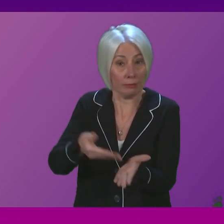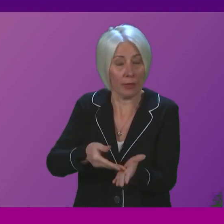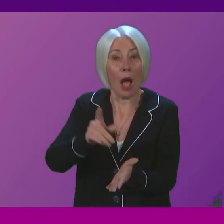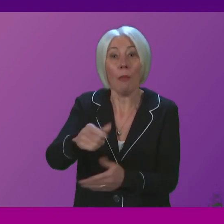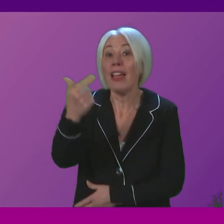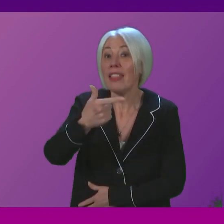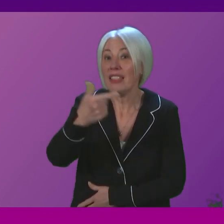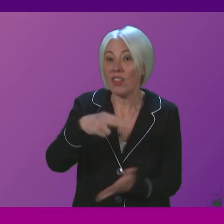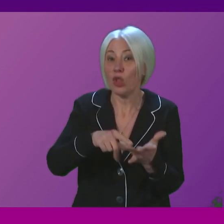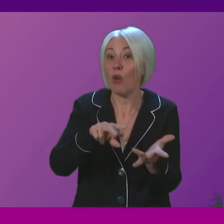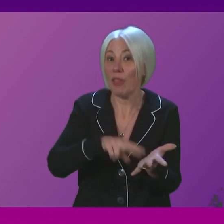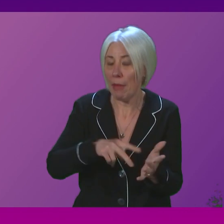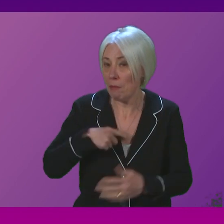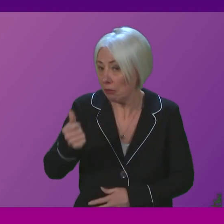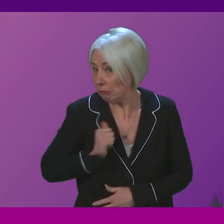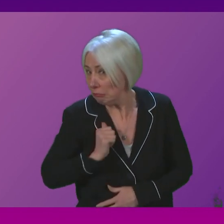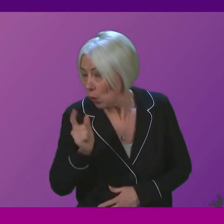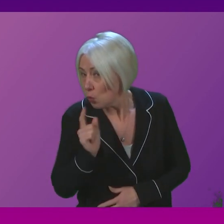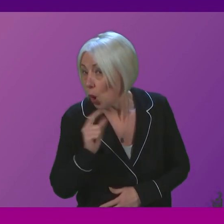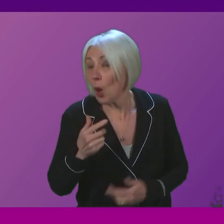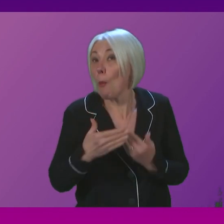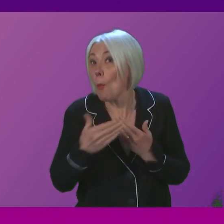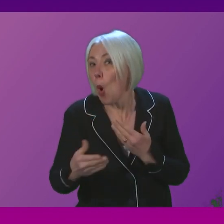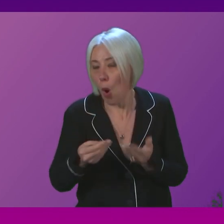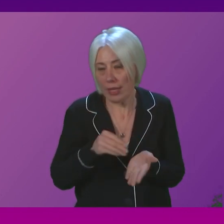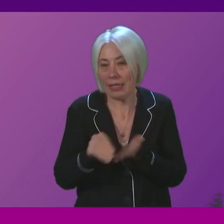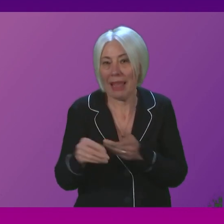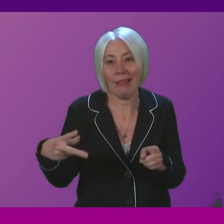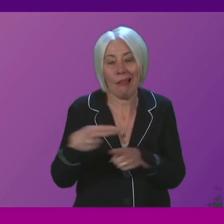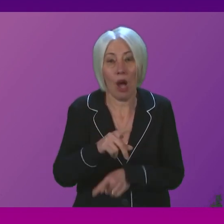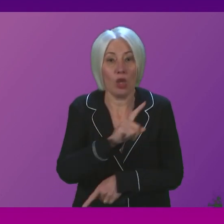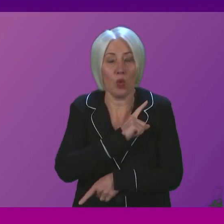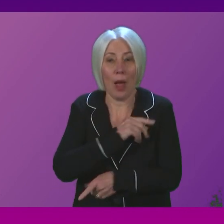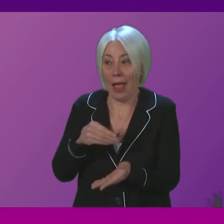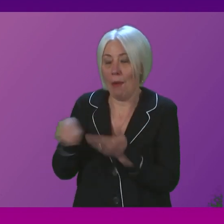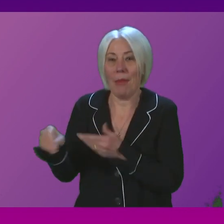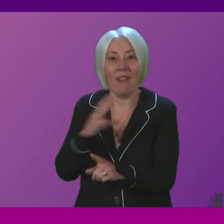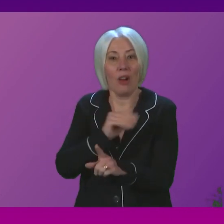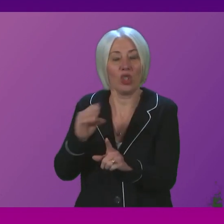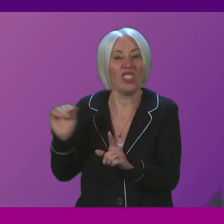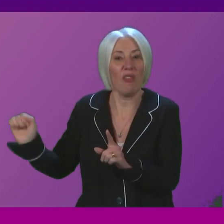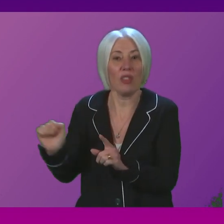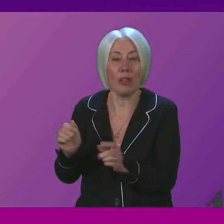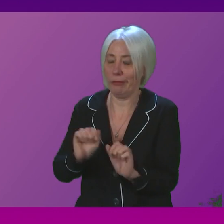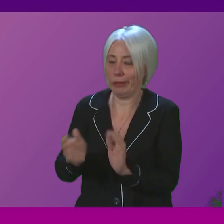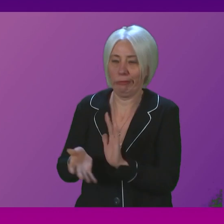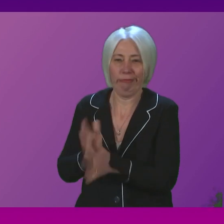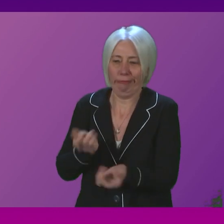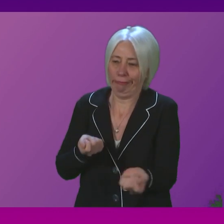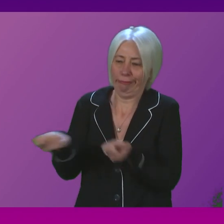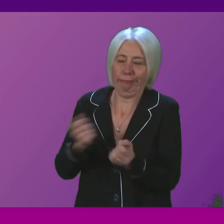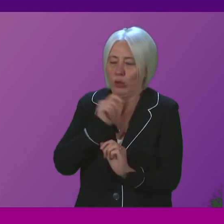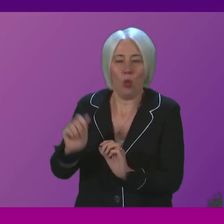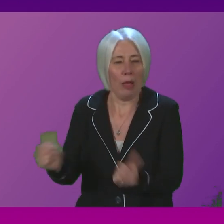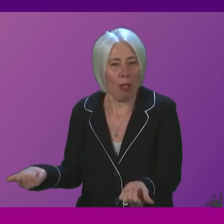the prospect of spending cuts, again to pay for Tory economic mismanagement. So I will take my job,